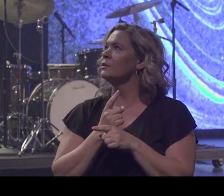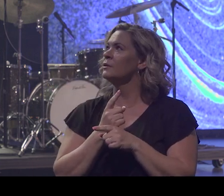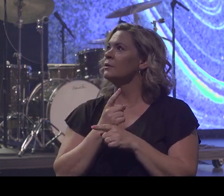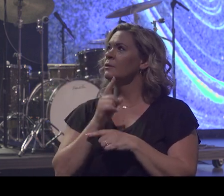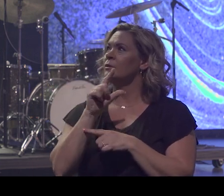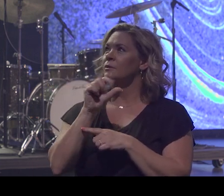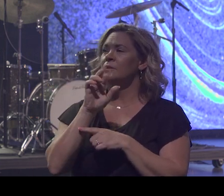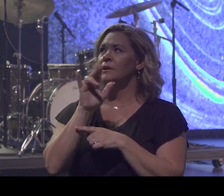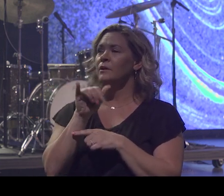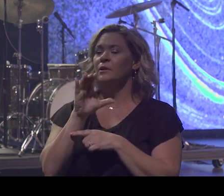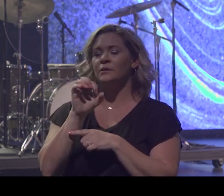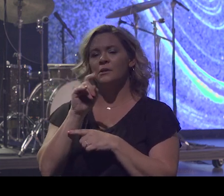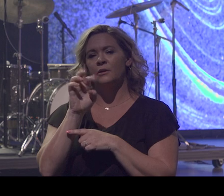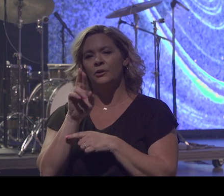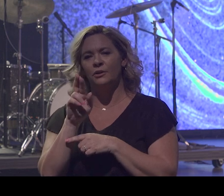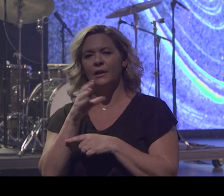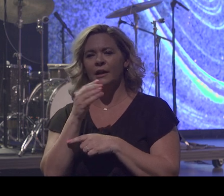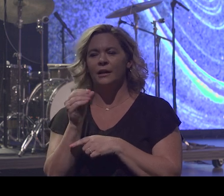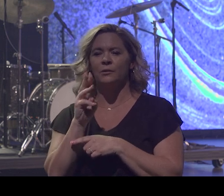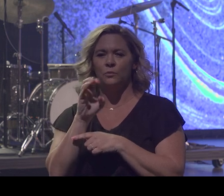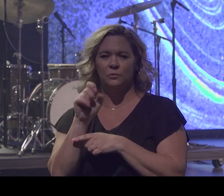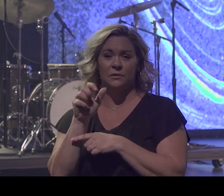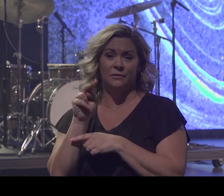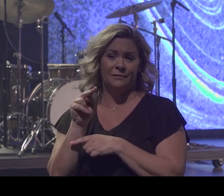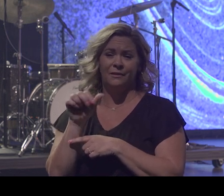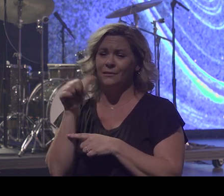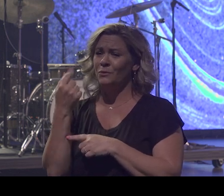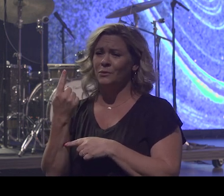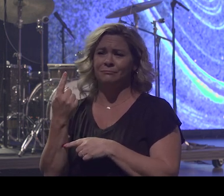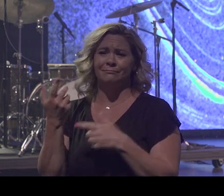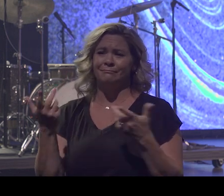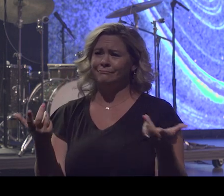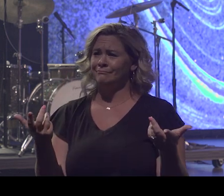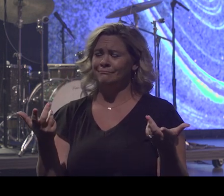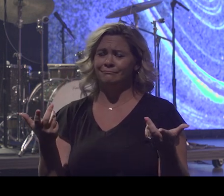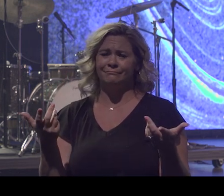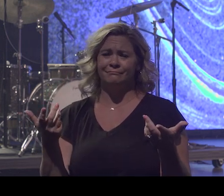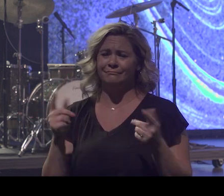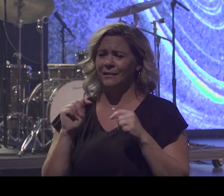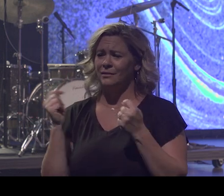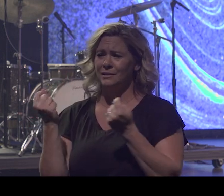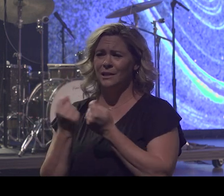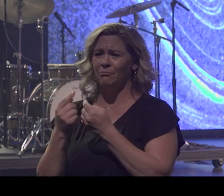Carter. The rest of us was a bunch of heathens.